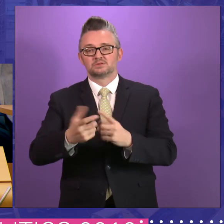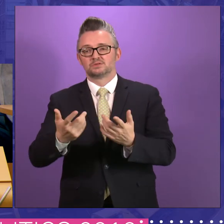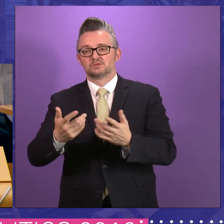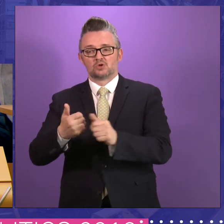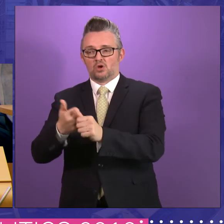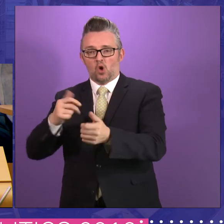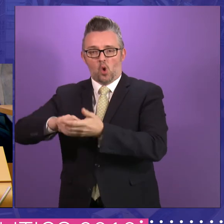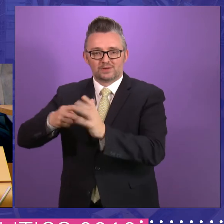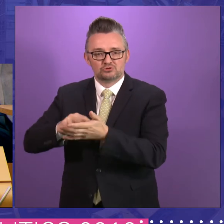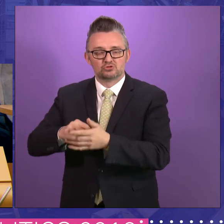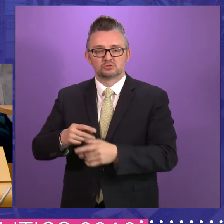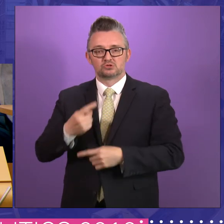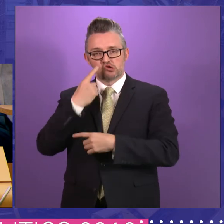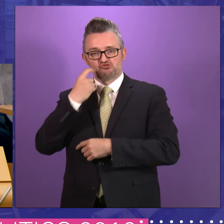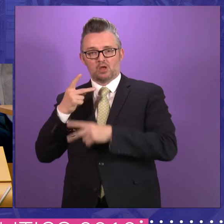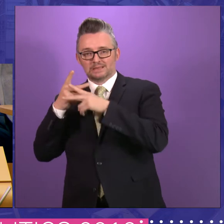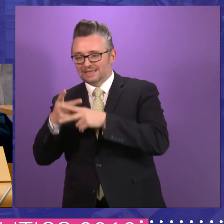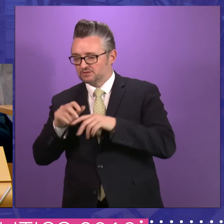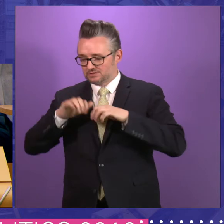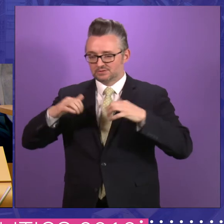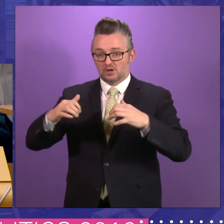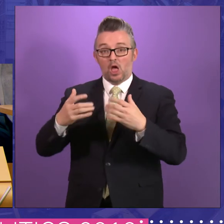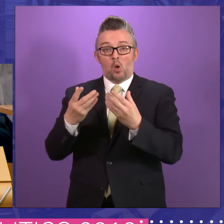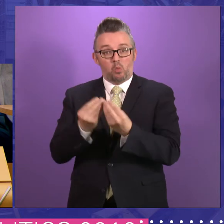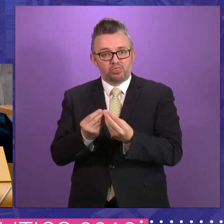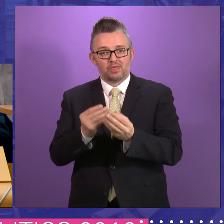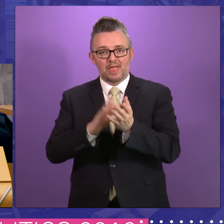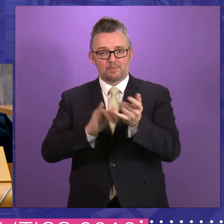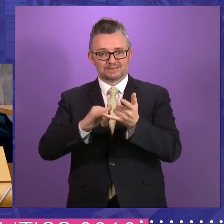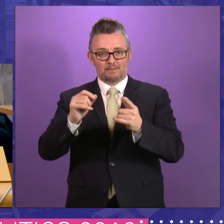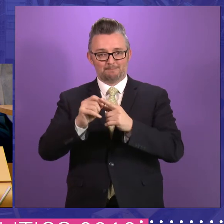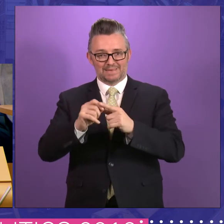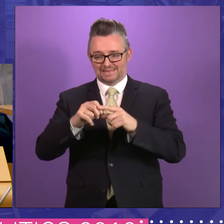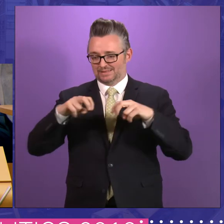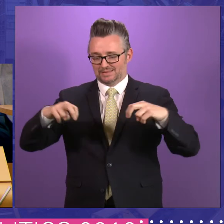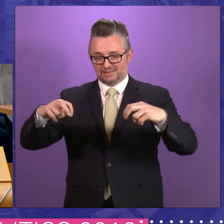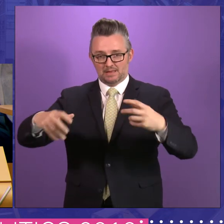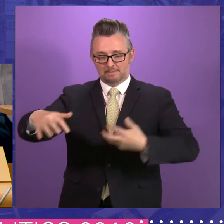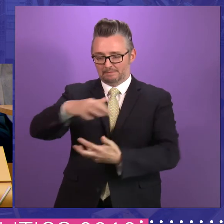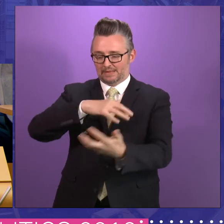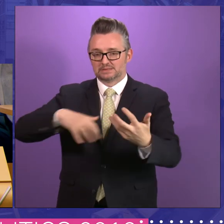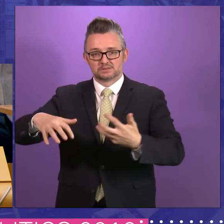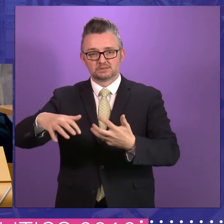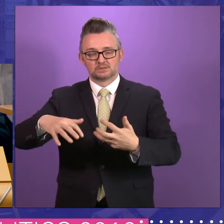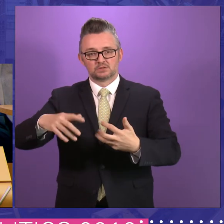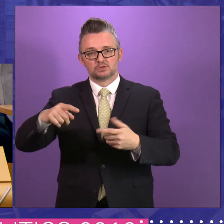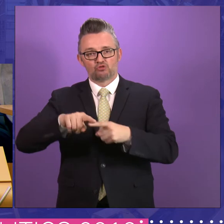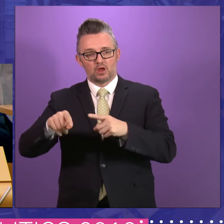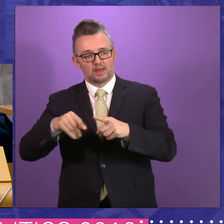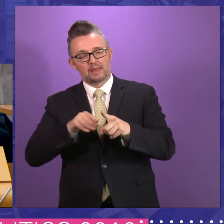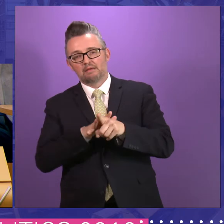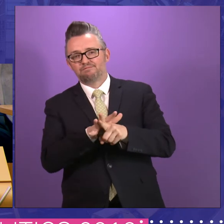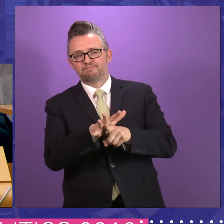young carers are sitting round the table with parliamentarians, with a huge opportunity to influence that agenda.